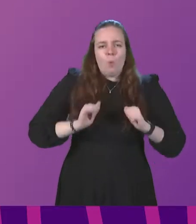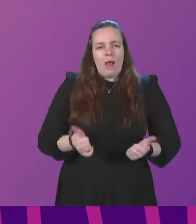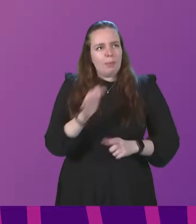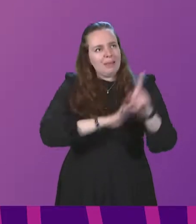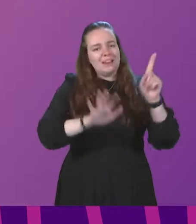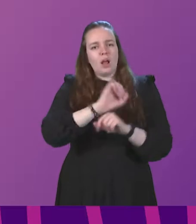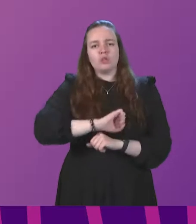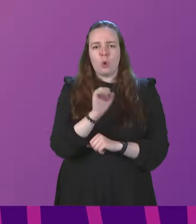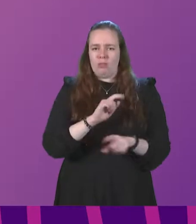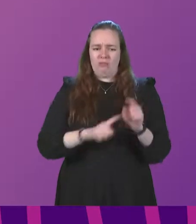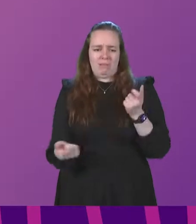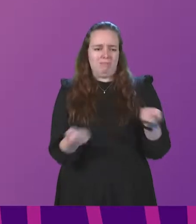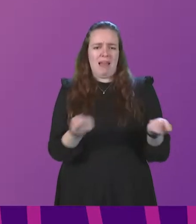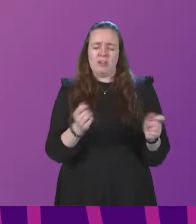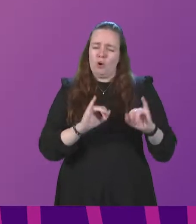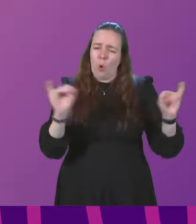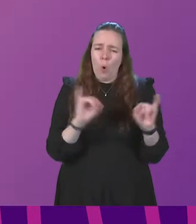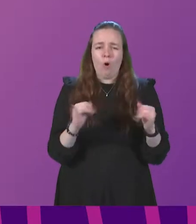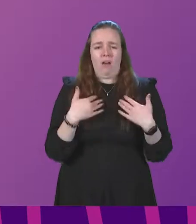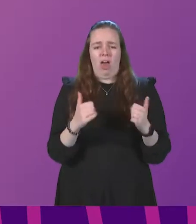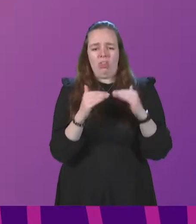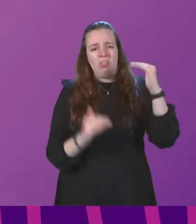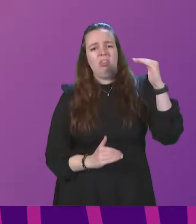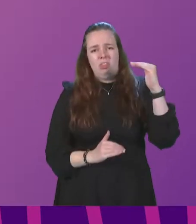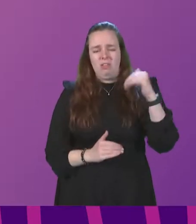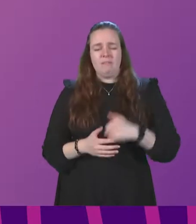disgraceful health inequalities? Minister.